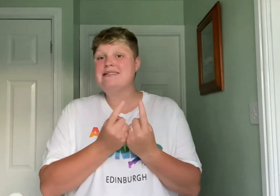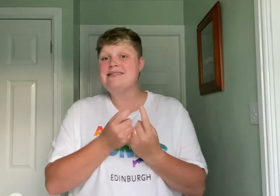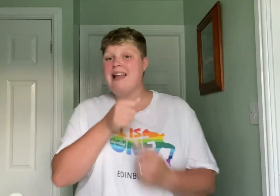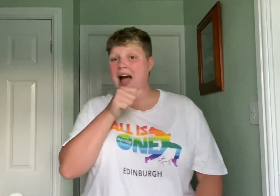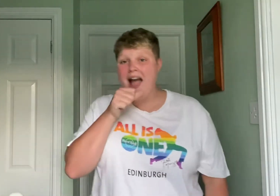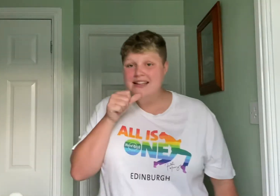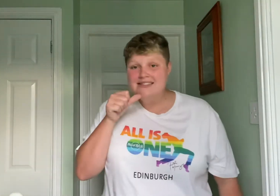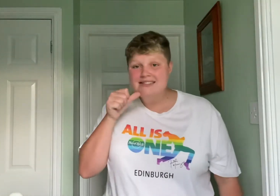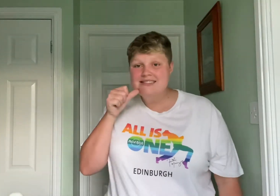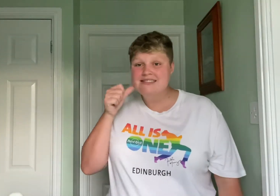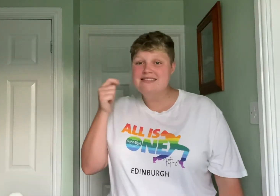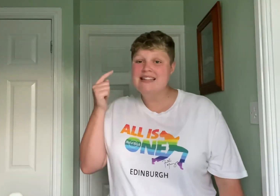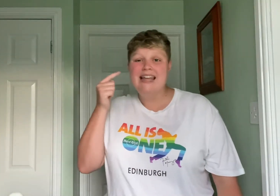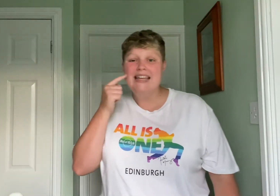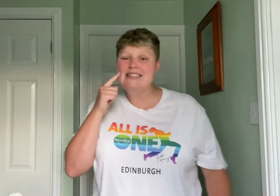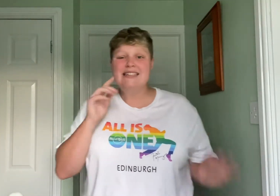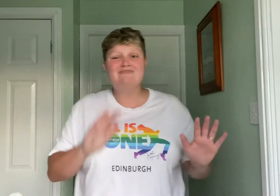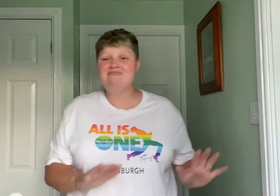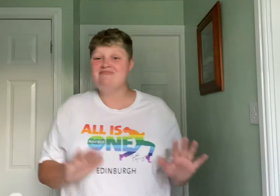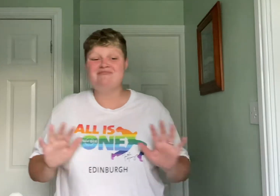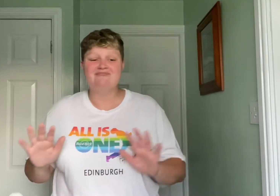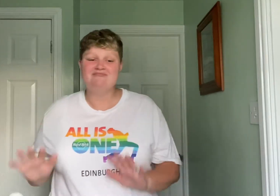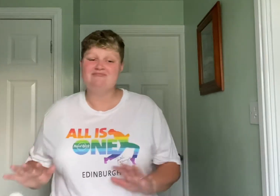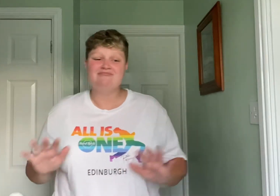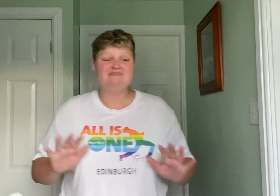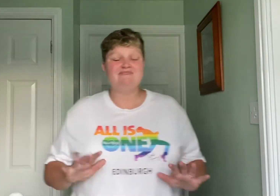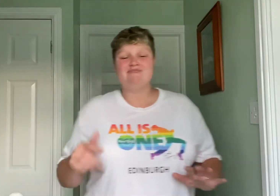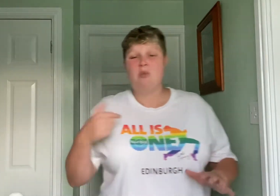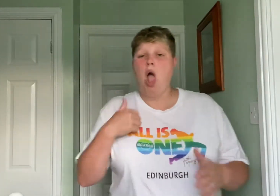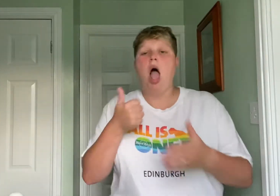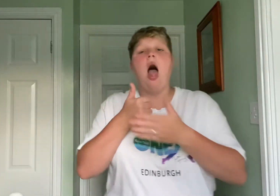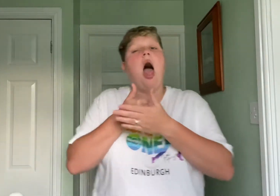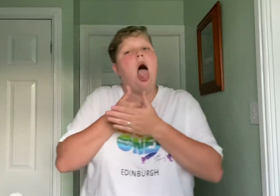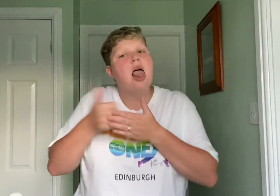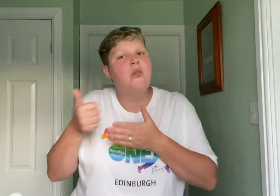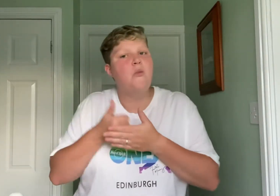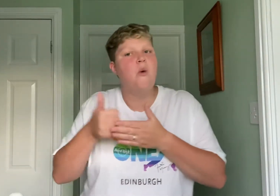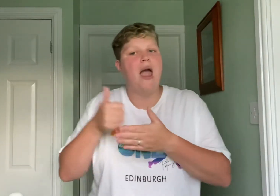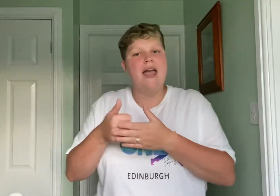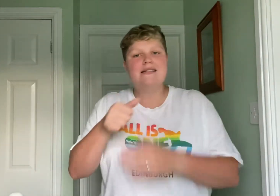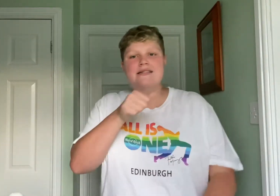nice, easy, we always do it, nice.